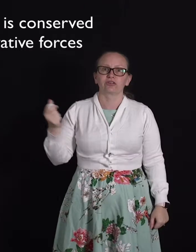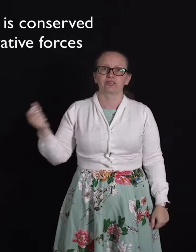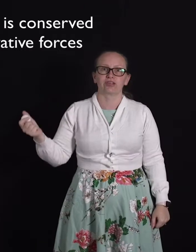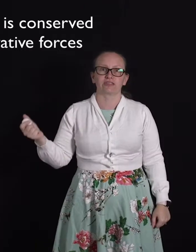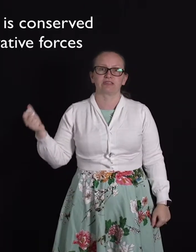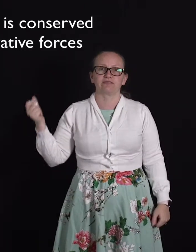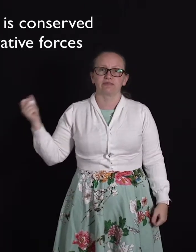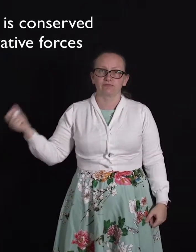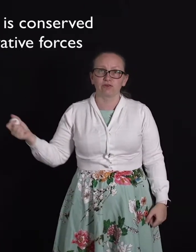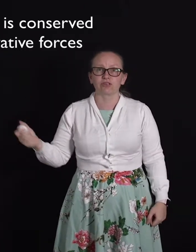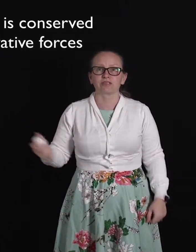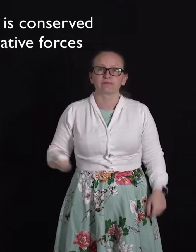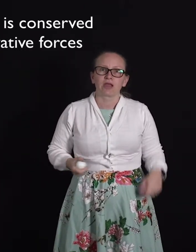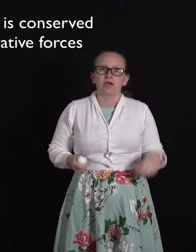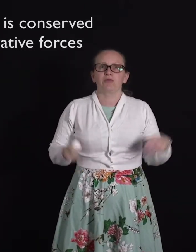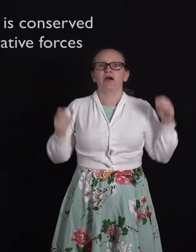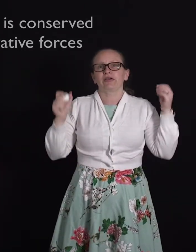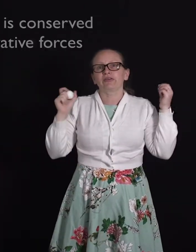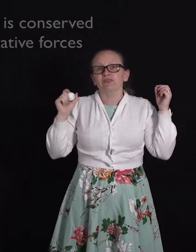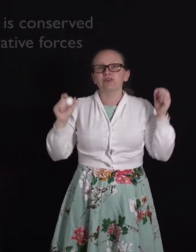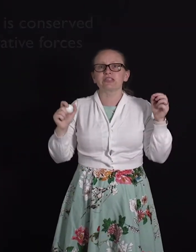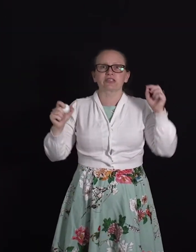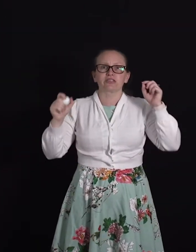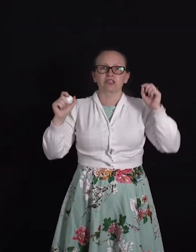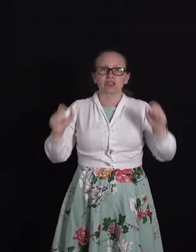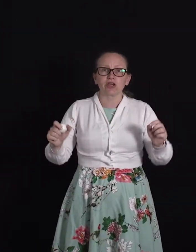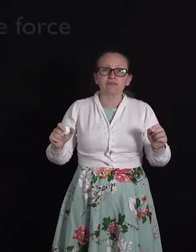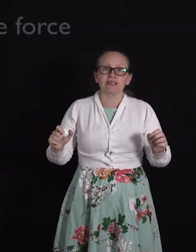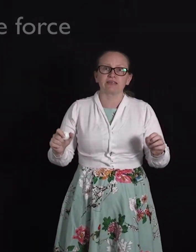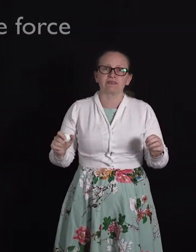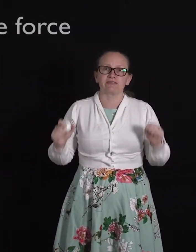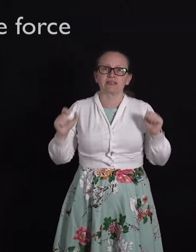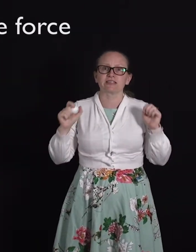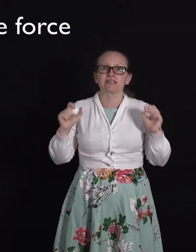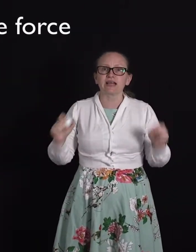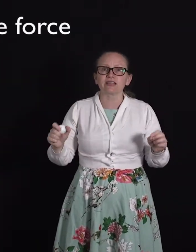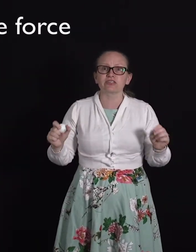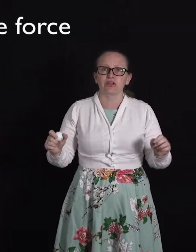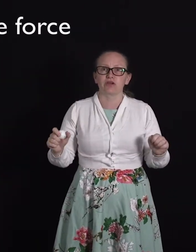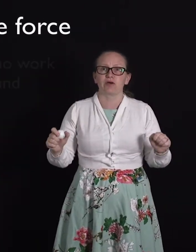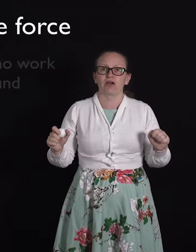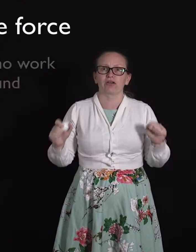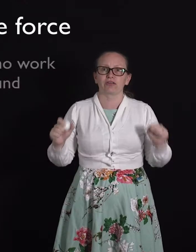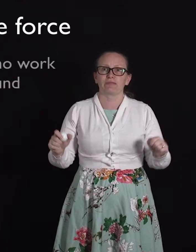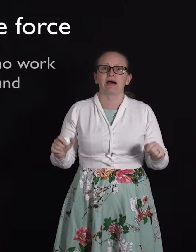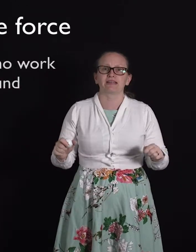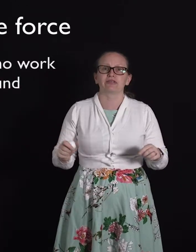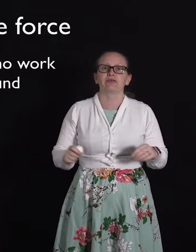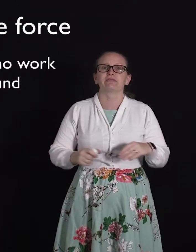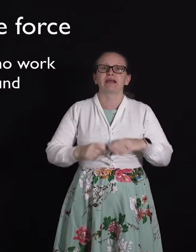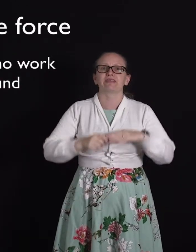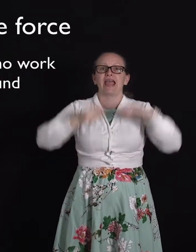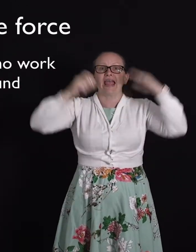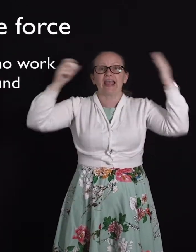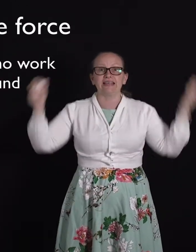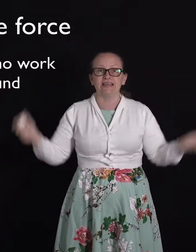-conservative force? Well a force is conservative if it does no work on a particle around any